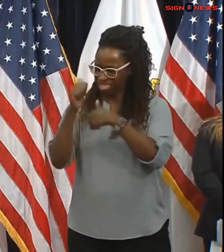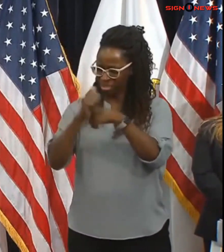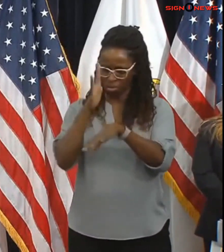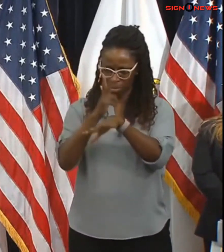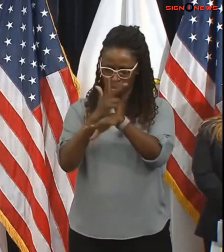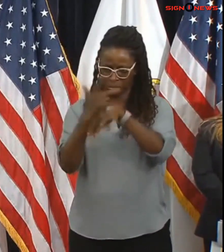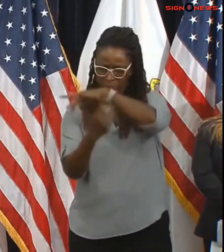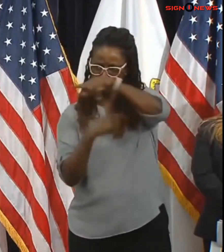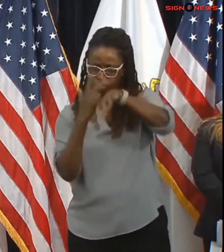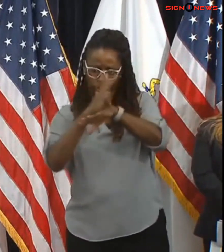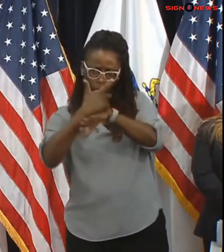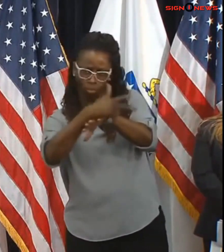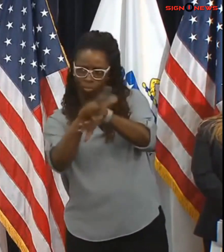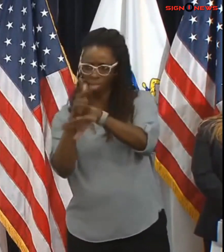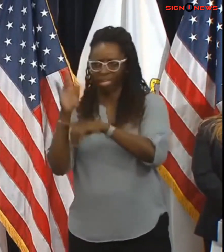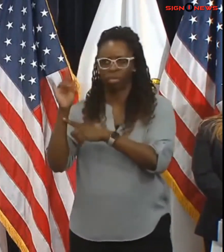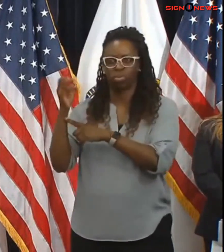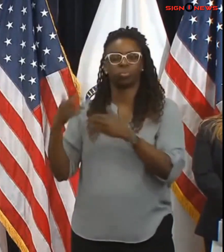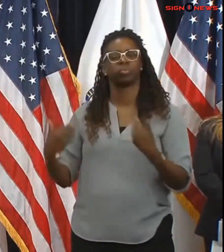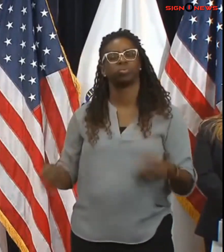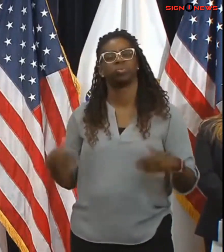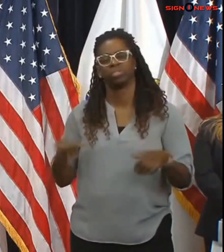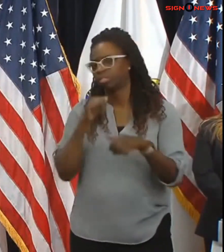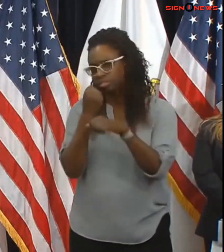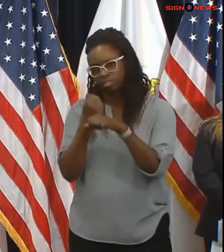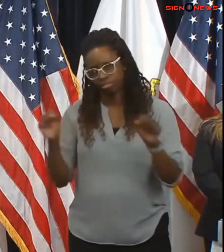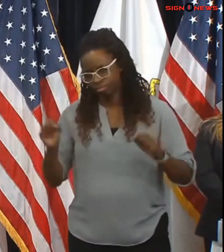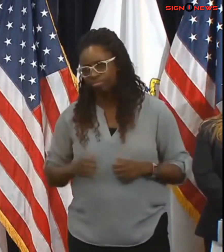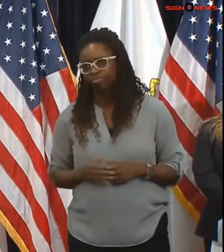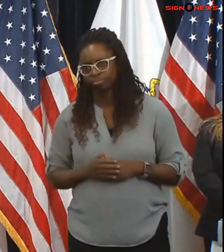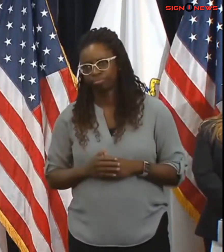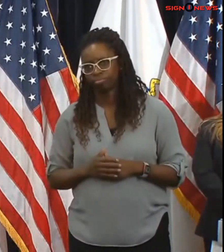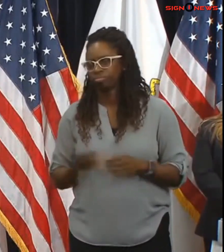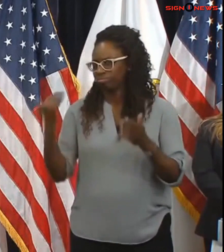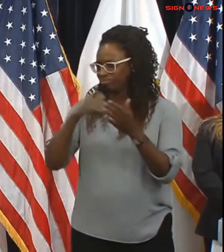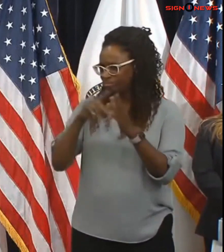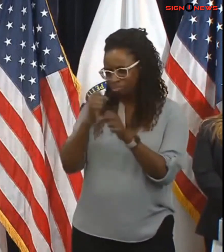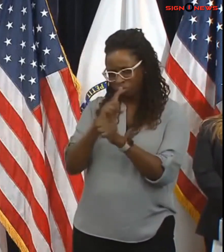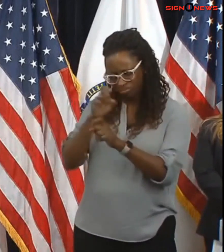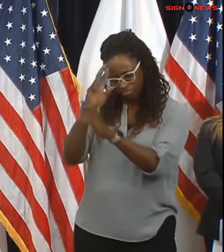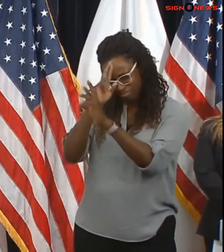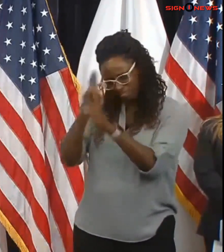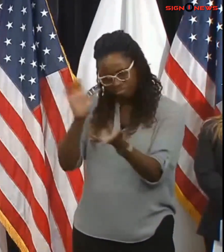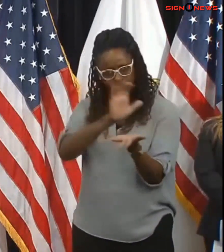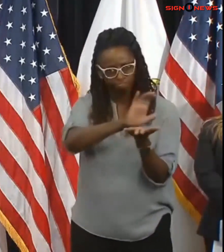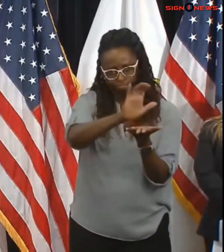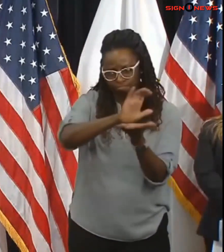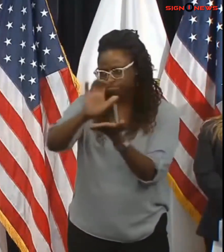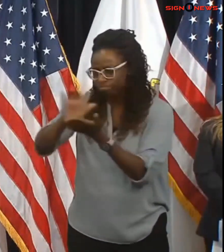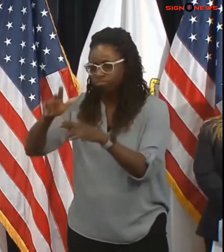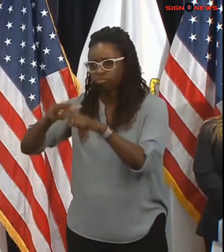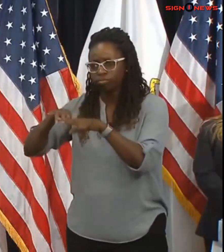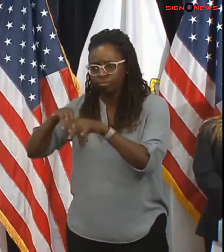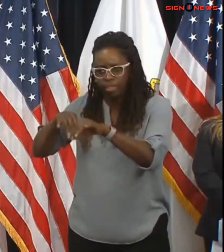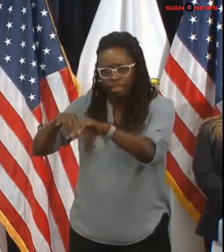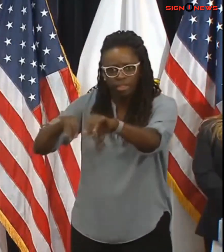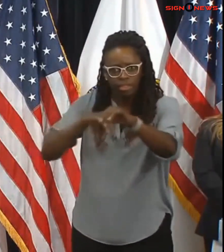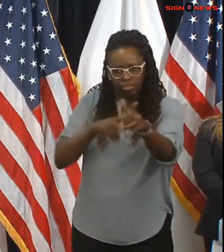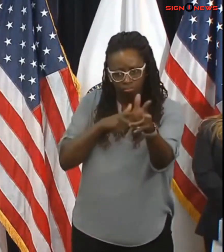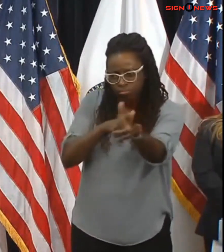is put at serious risk of getting stranded. Neighboring states are also planning similar trailer truck bans and truck drivers should